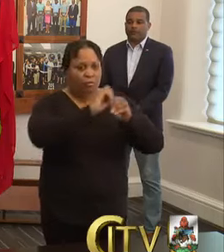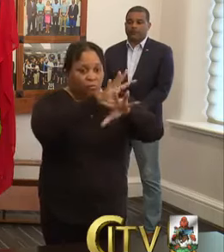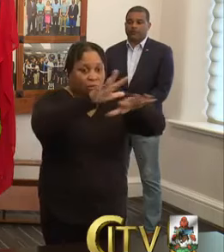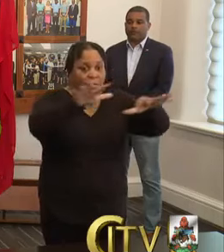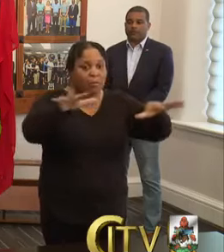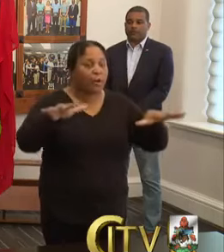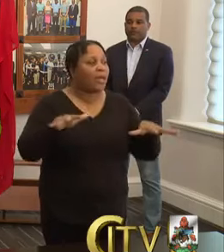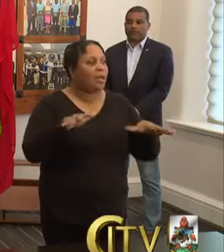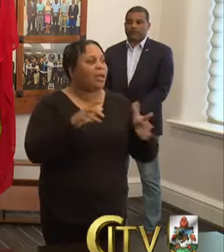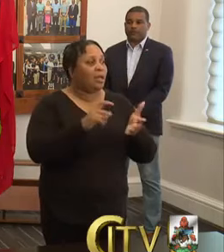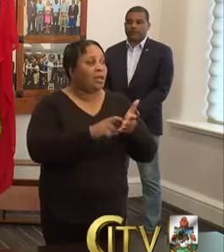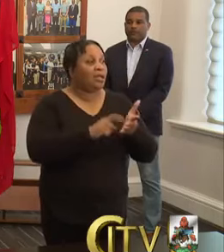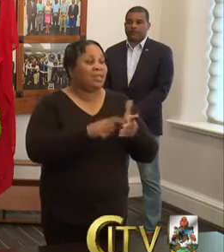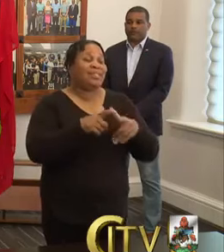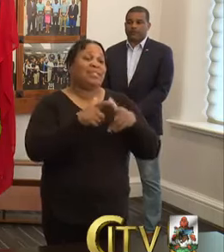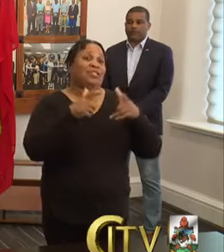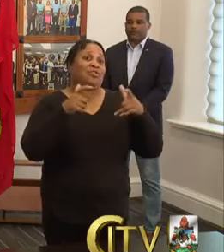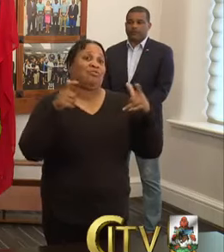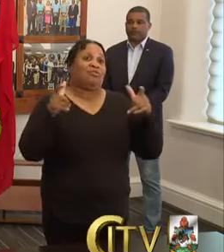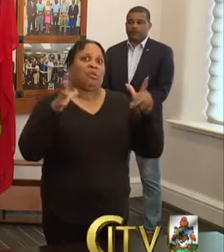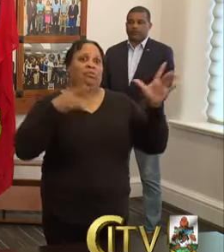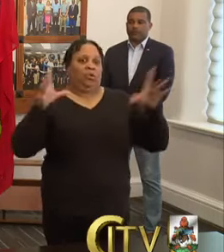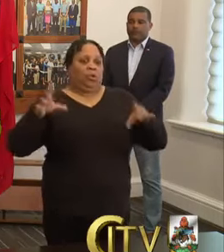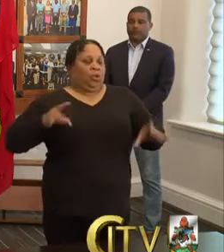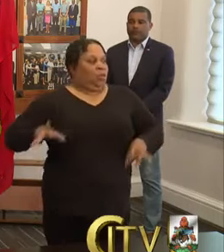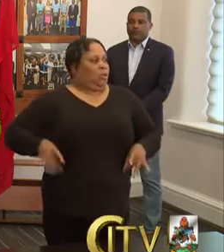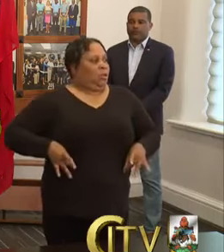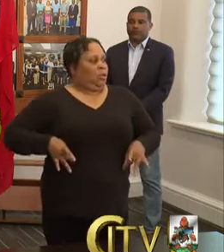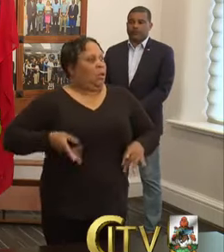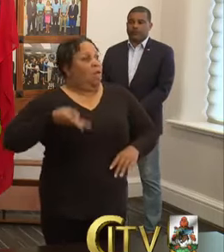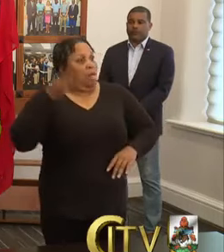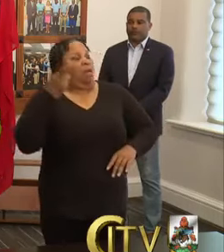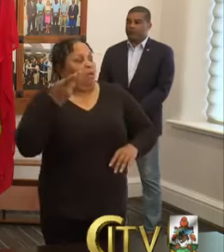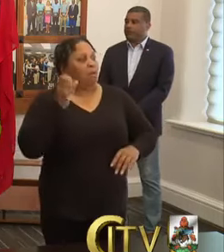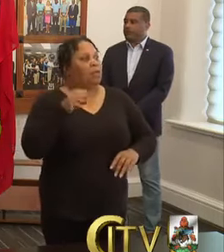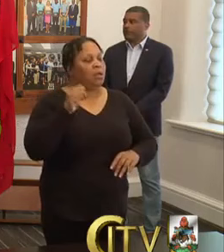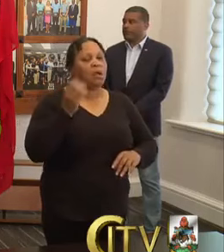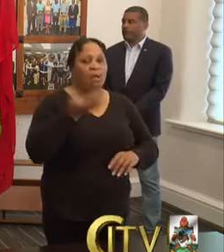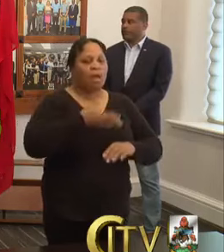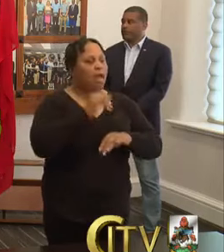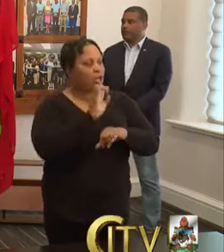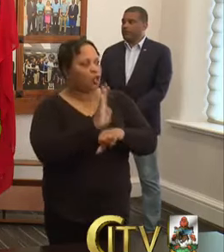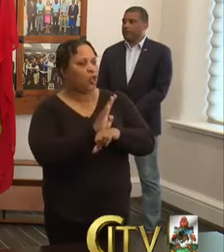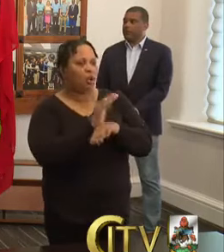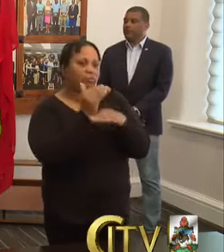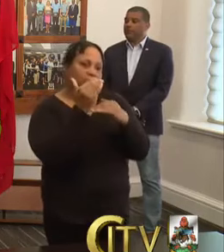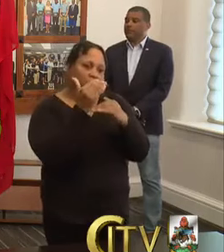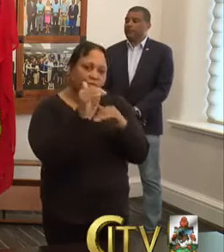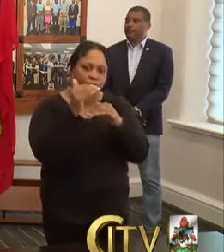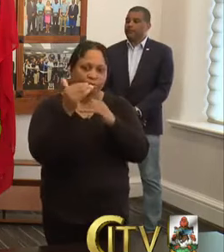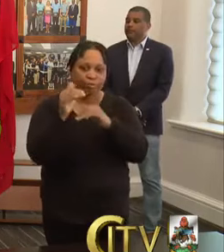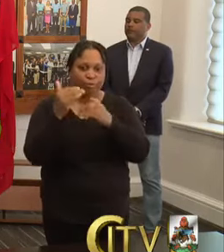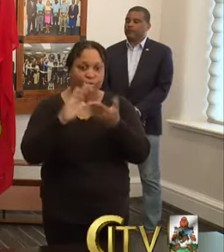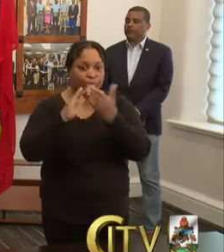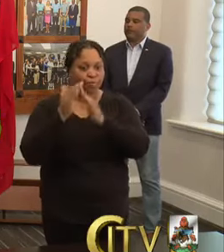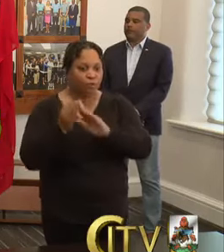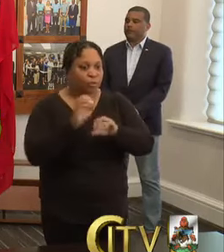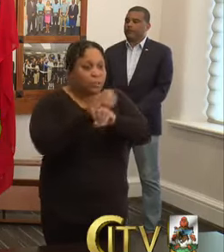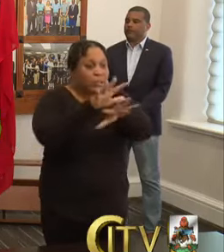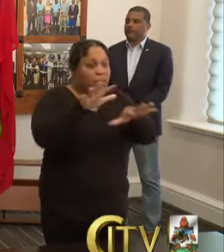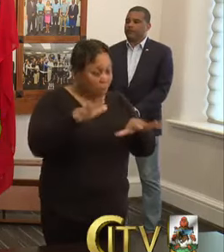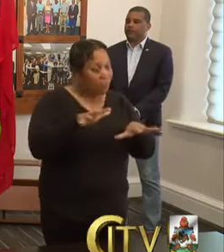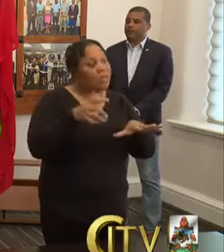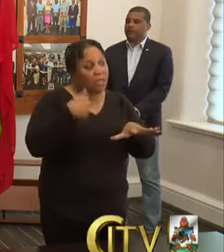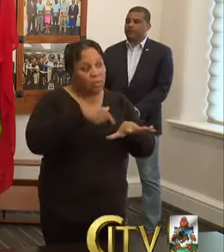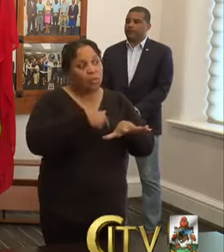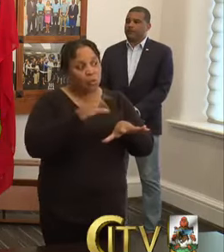fact is that this is an incredibly contagious virus. Our job is to make sure that we minimize community spread. That is what we have